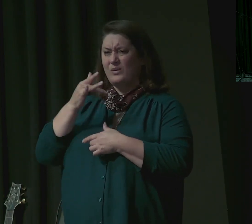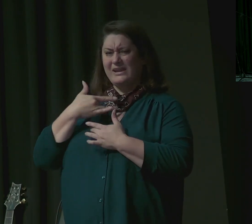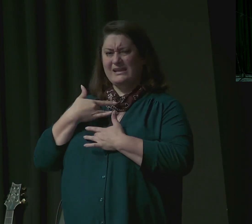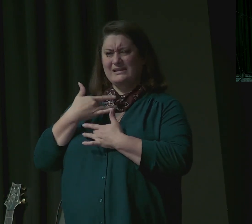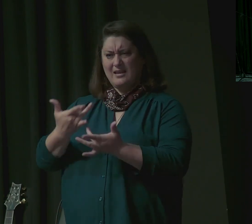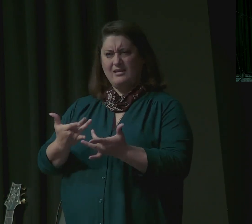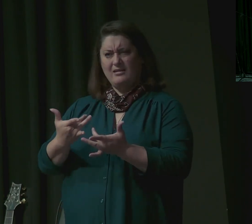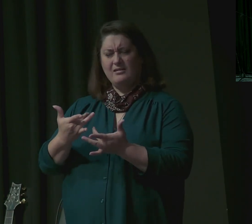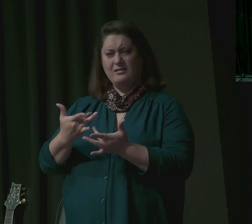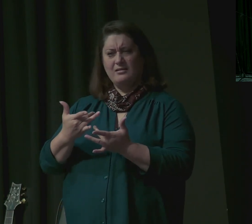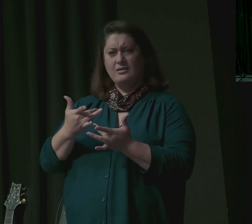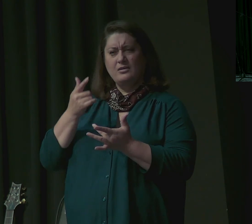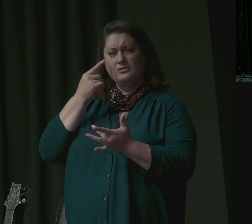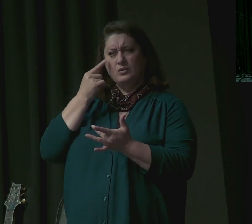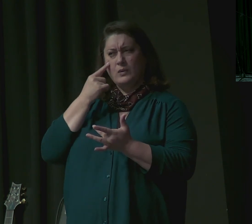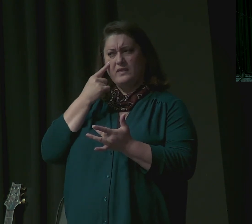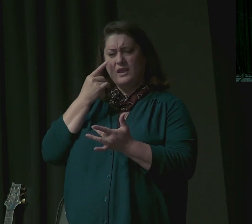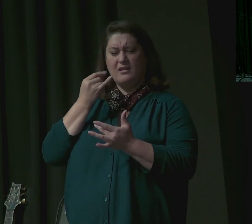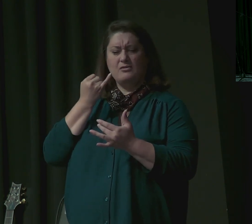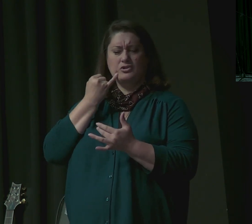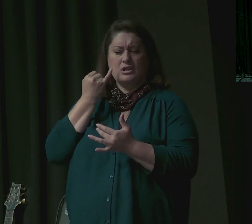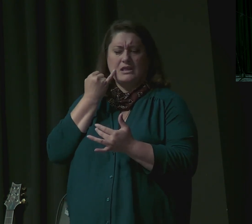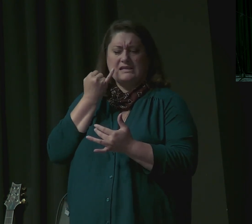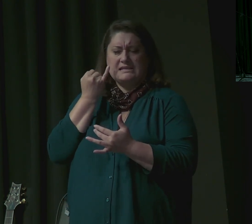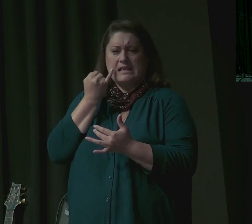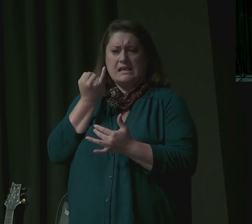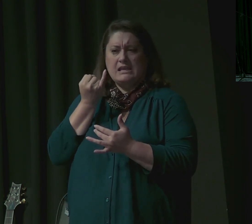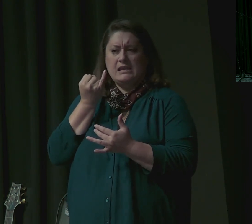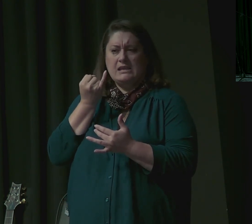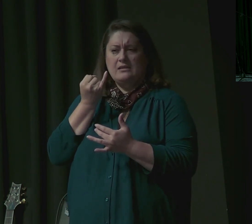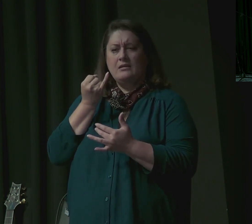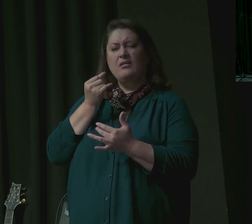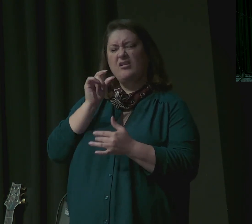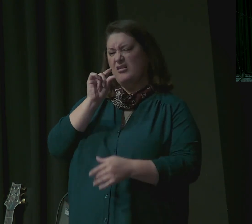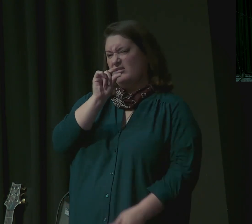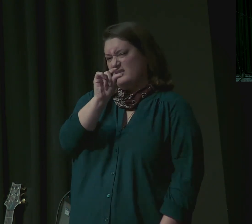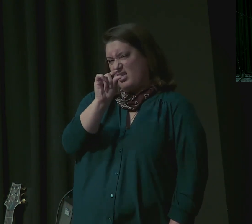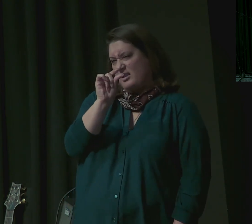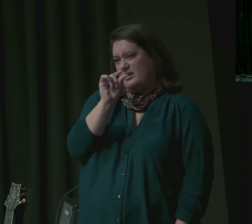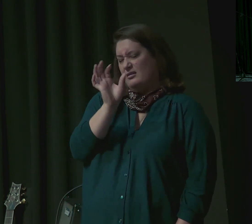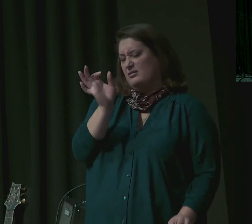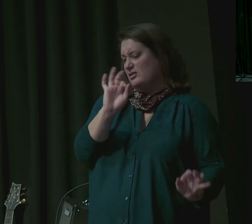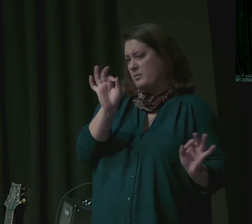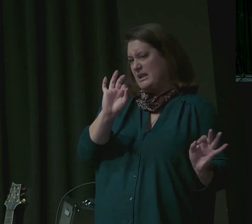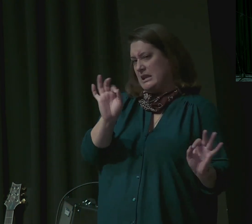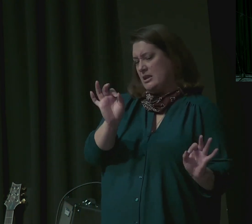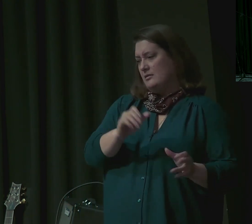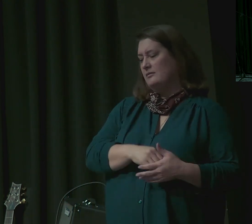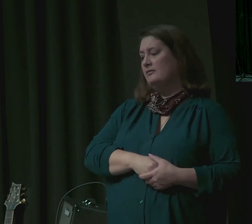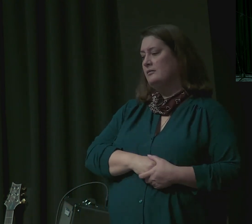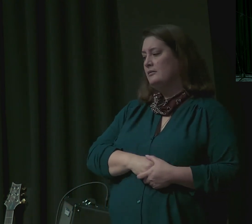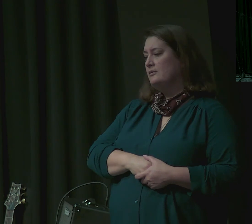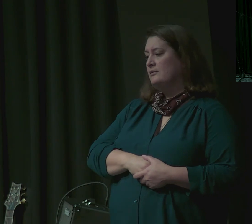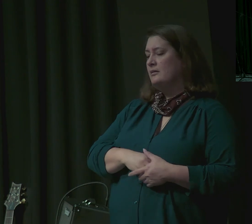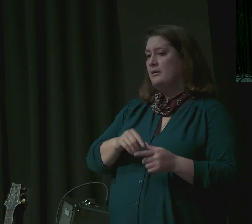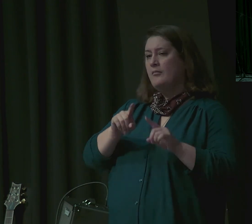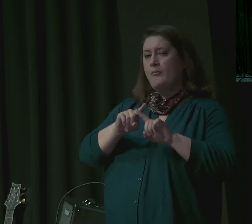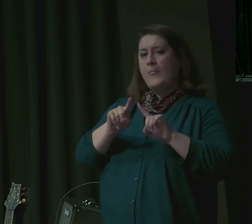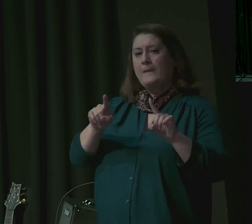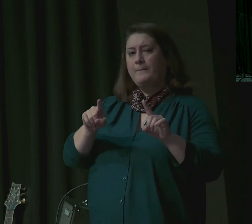but look at the other sins that are in this category orgies drunkenness immorality and sensuality when you look at Paul's